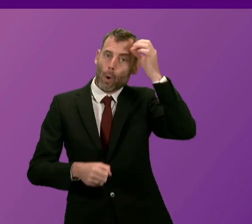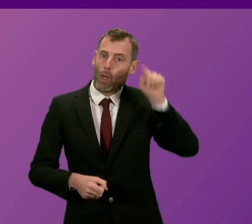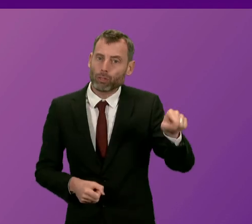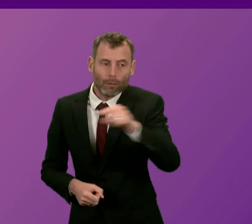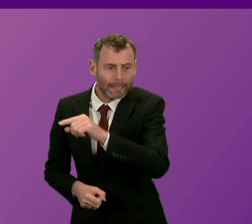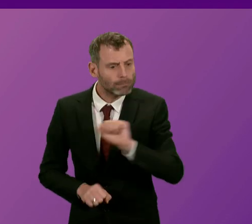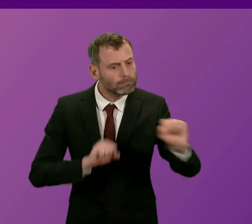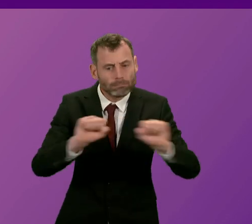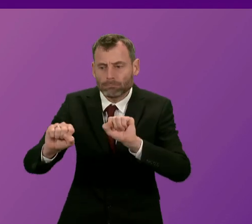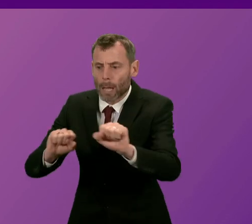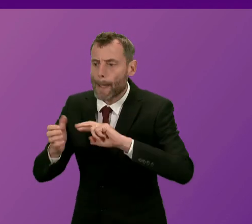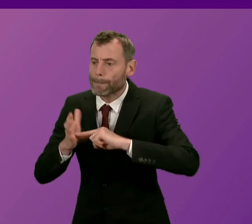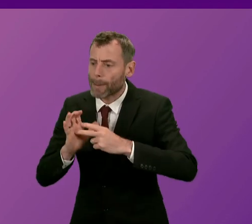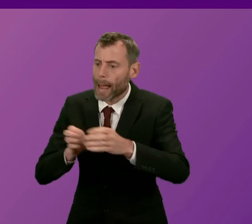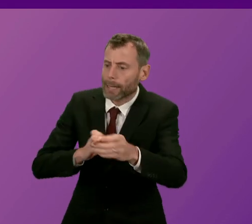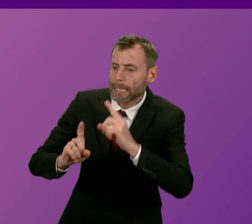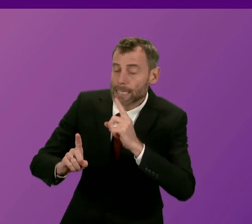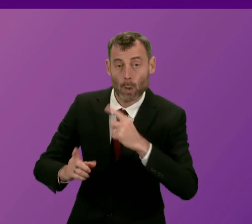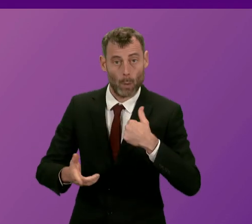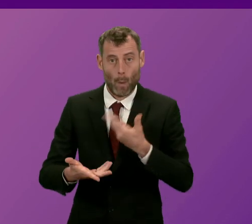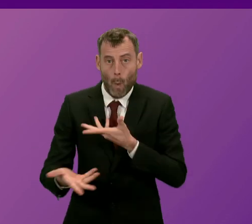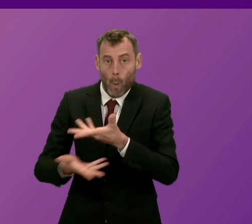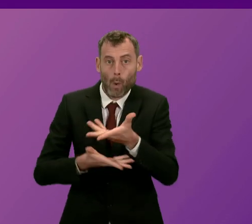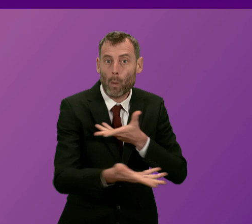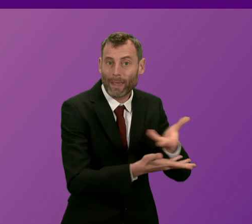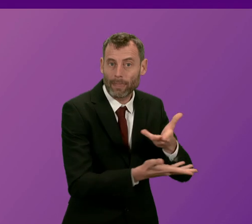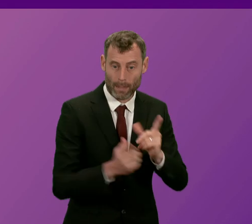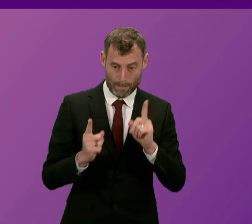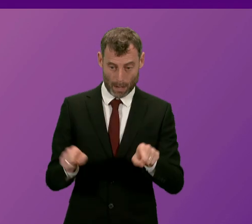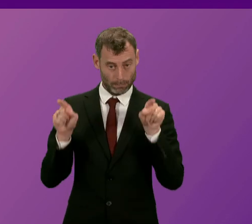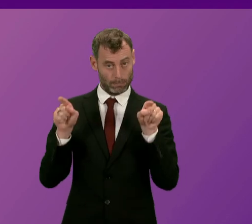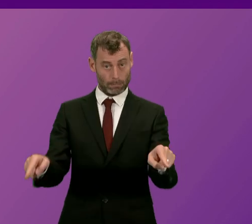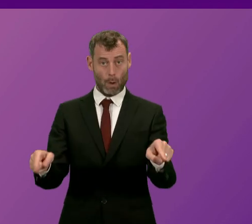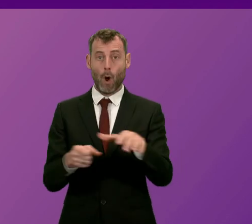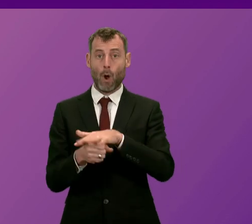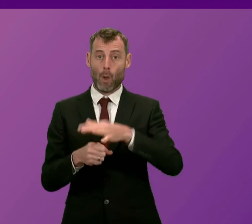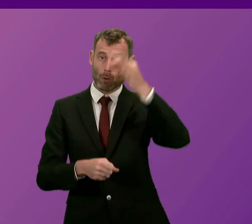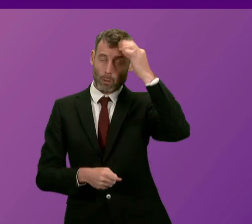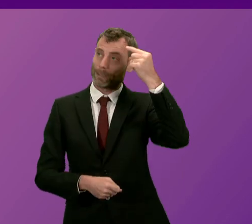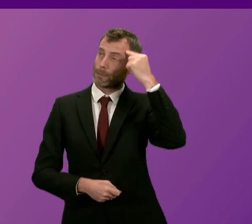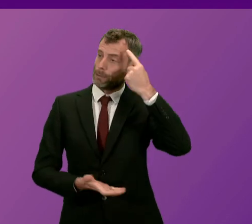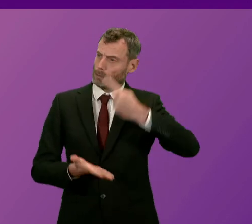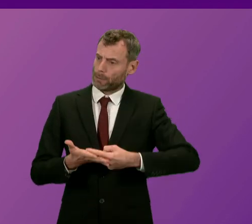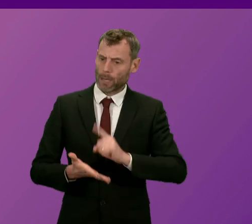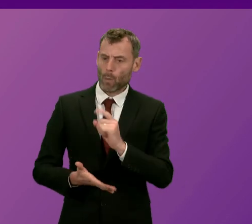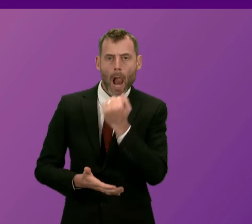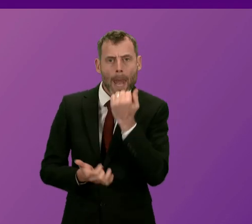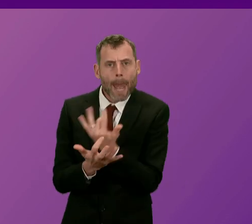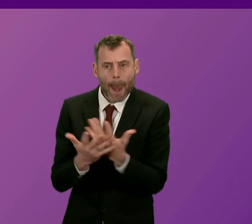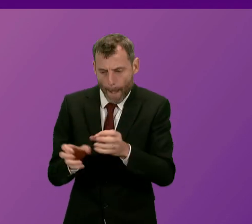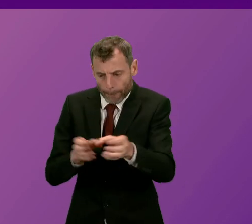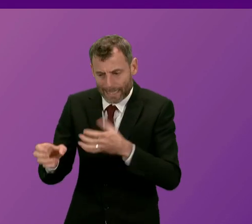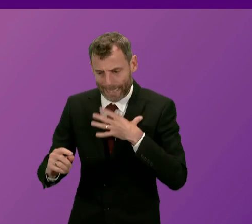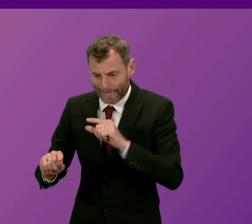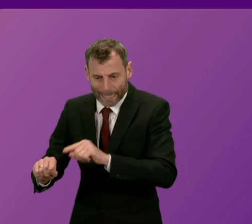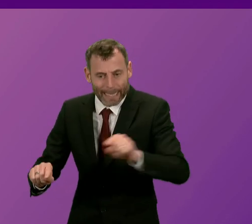of these factors are taken to account when it comes to the setting of the admission levels into initial teacher education,